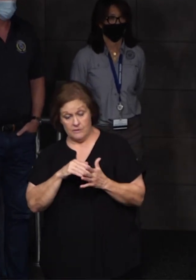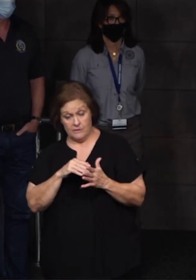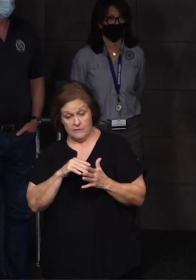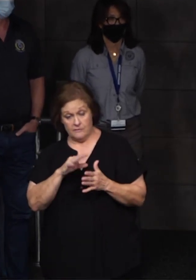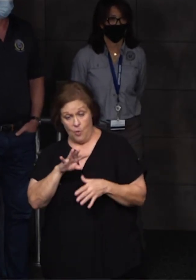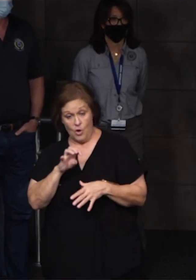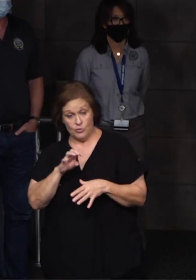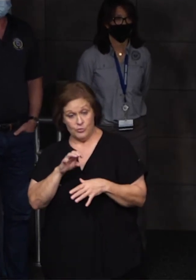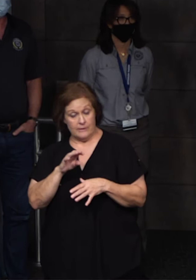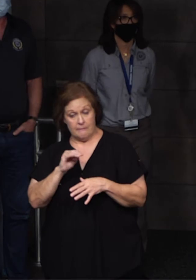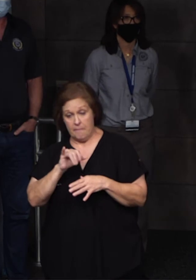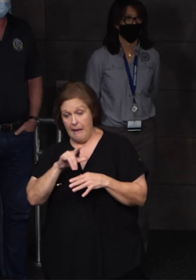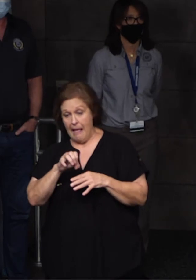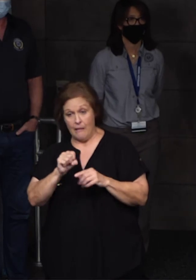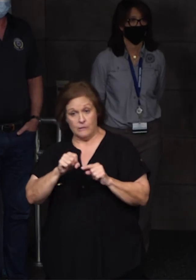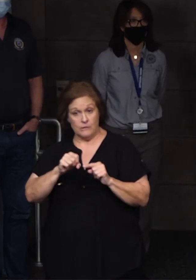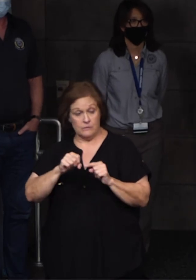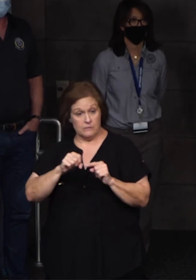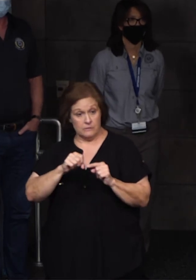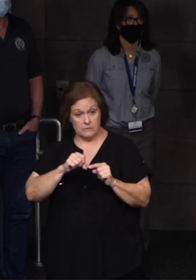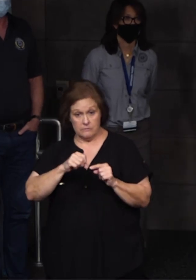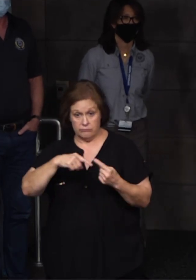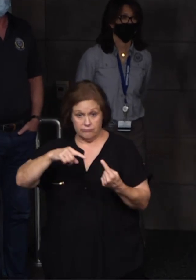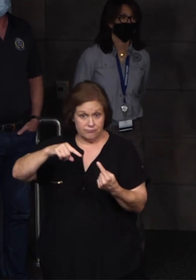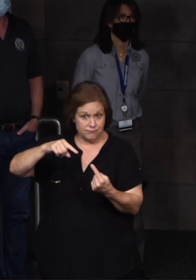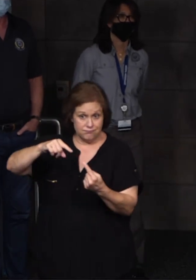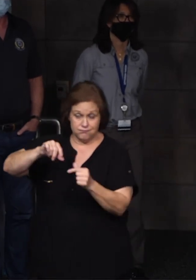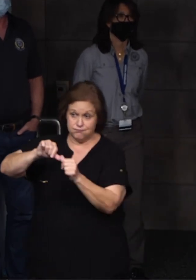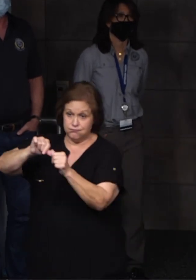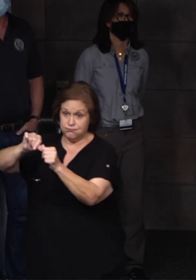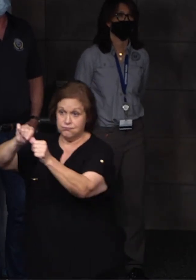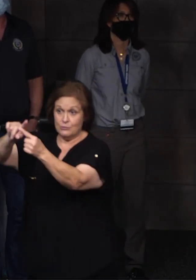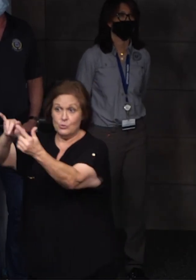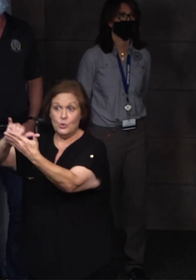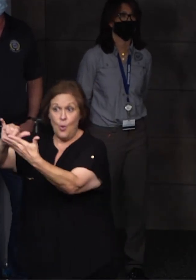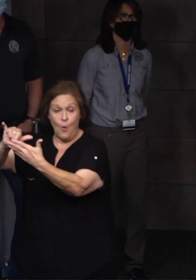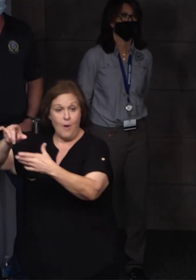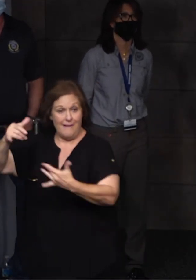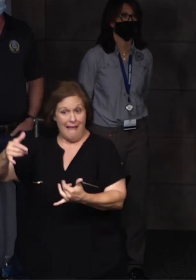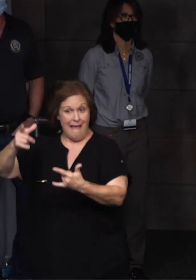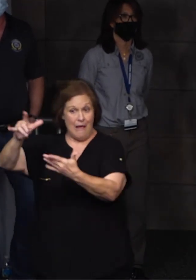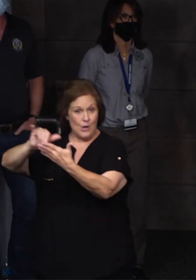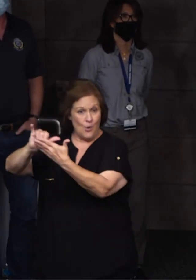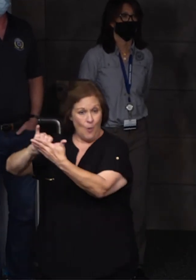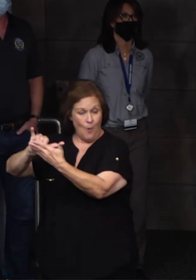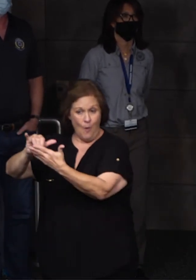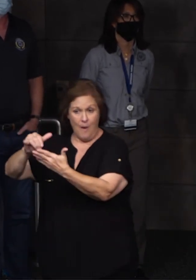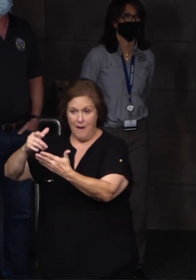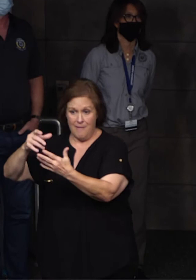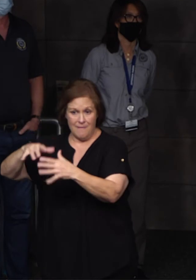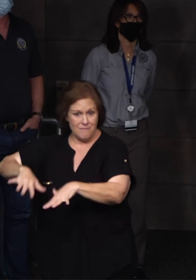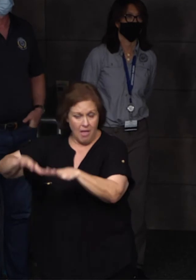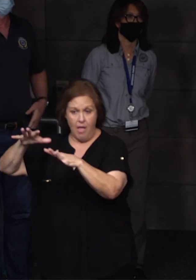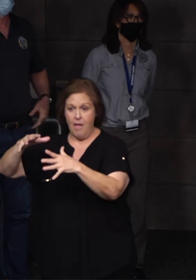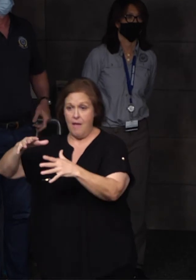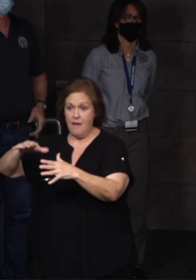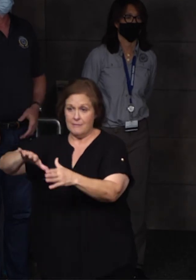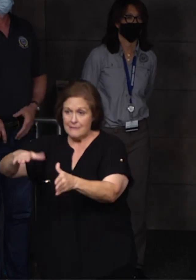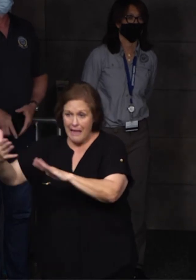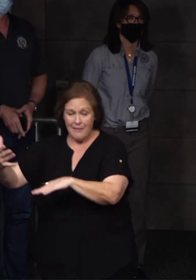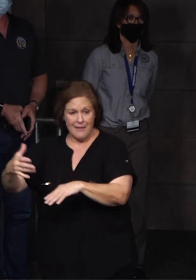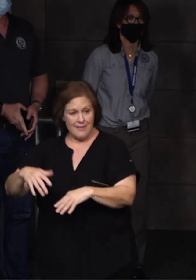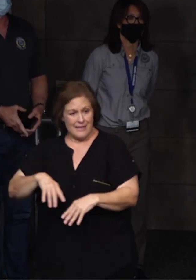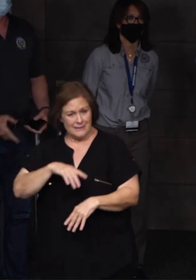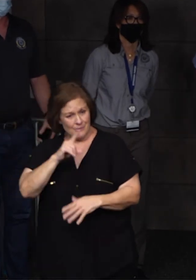away up in New York. It's just the remnants of Ida. They had flash flooding, tornadoes, fatalities. That's the remnants. That's over 1